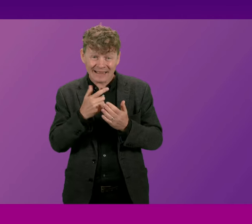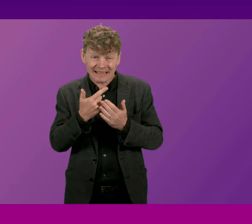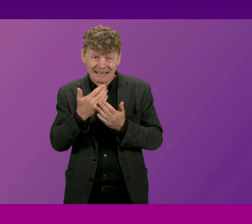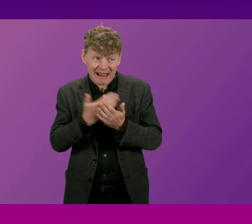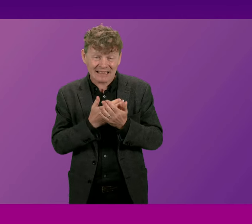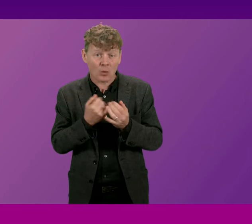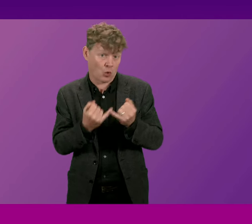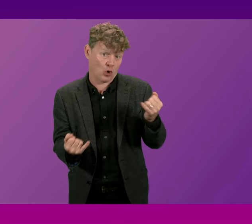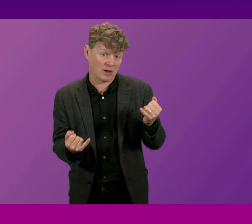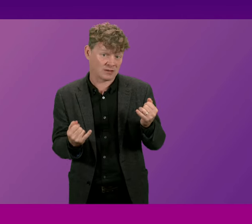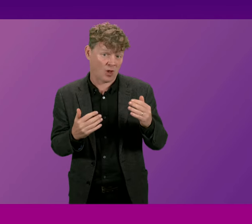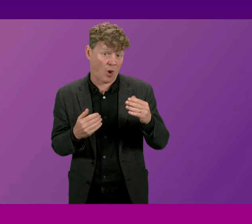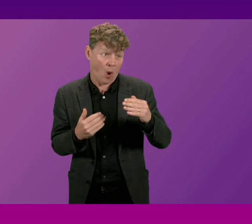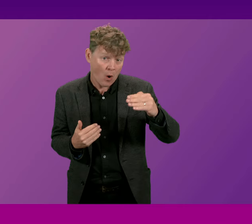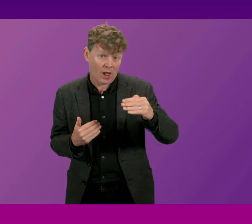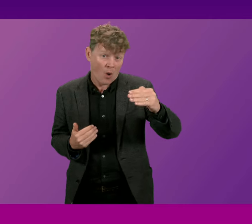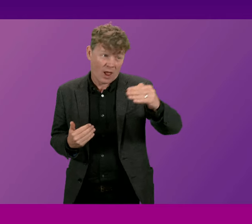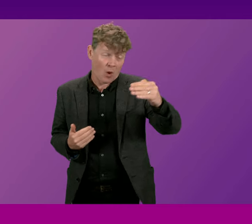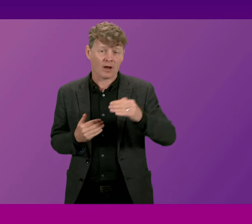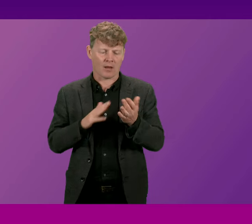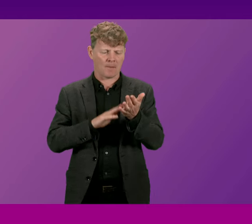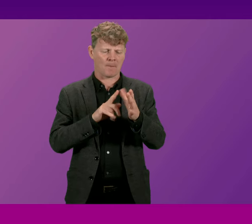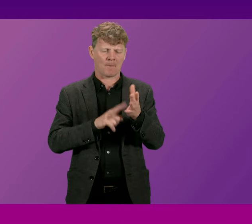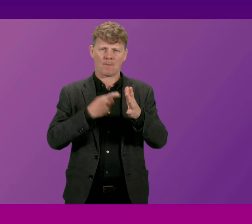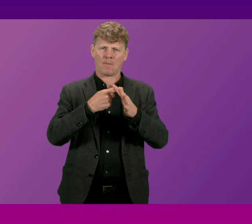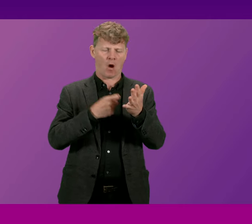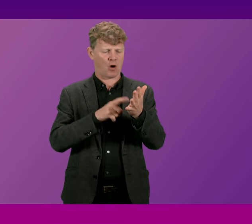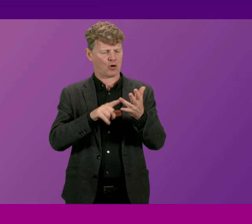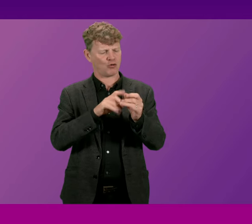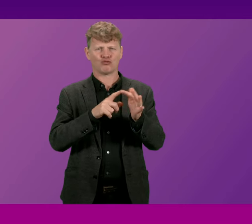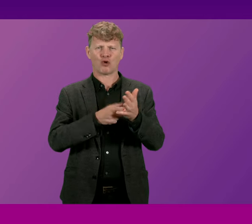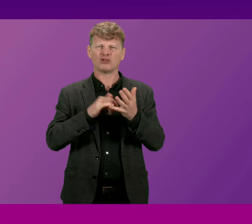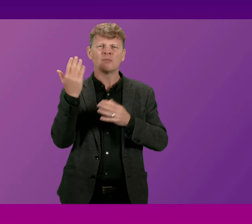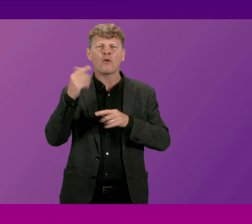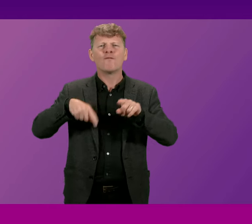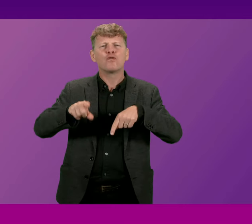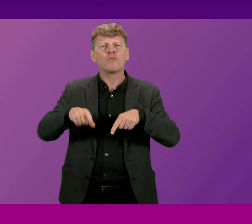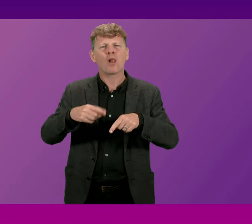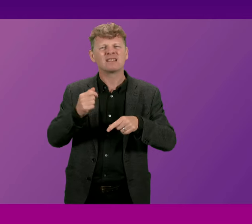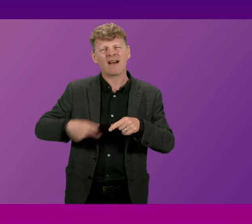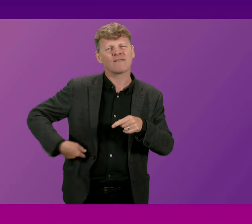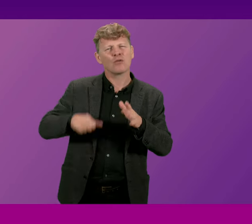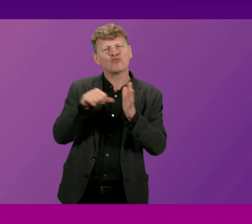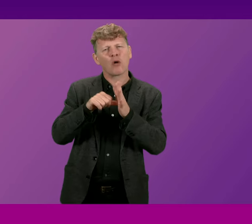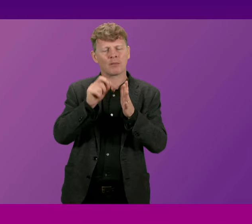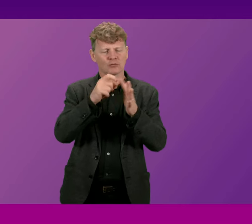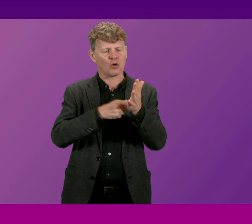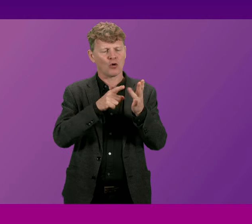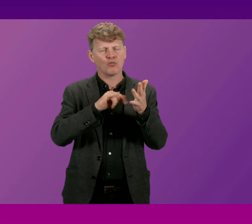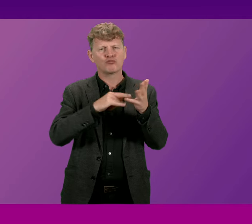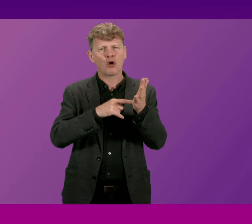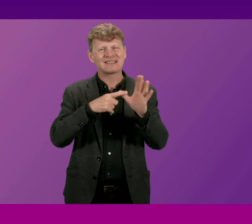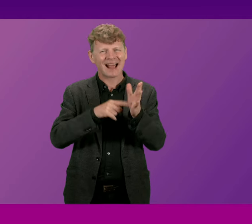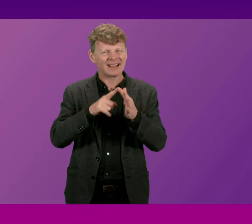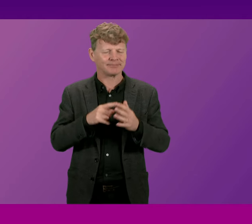and let's take a single example Mark Rogers a former footballer Mark has had prostate problems for years in